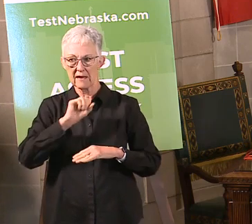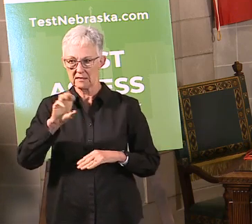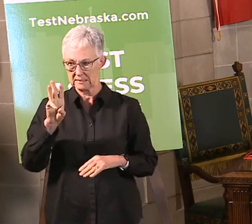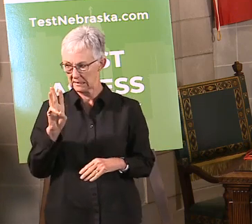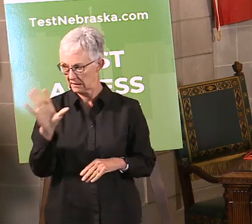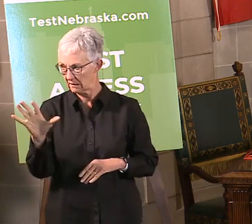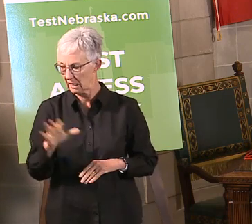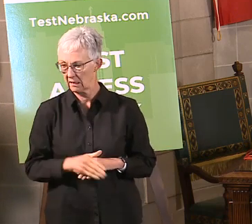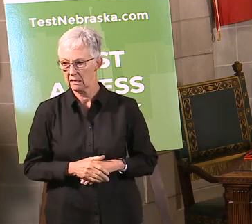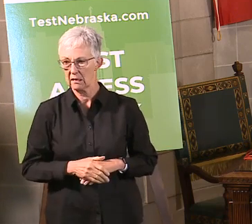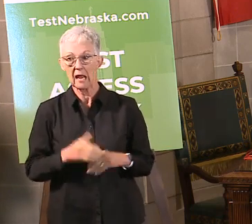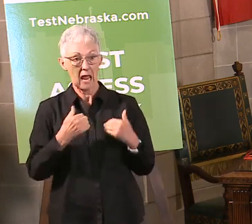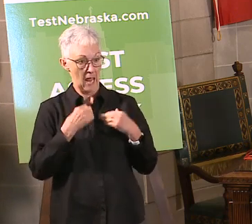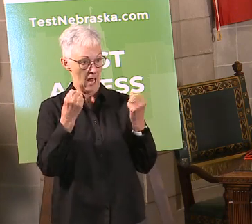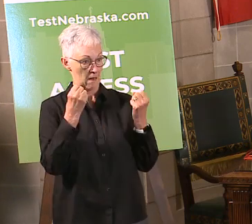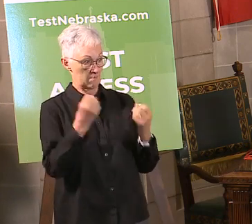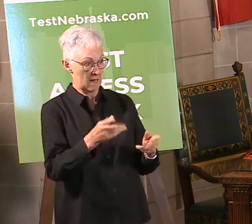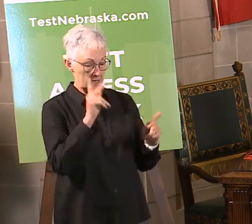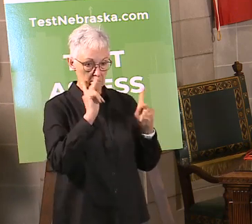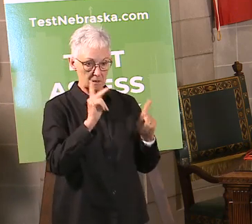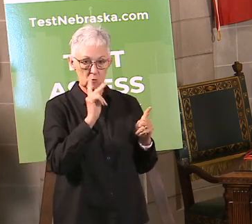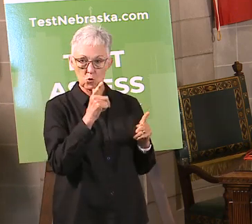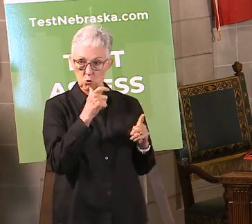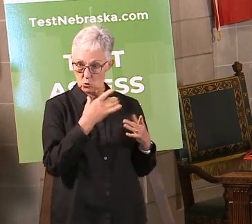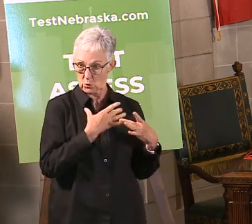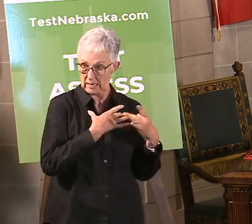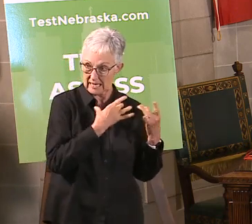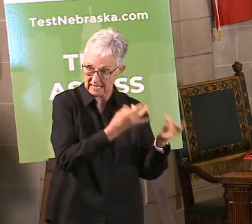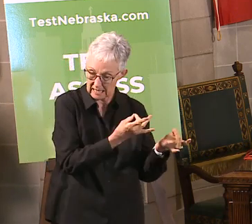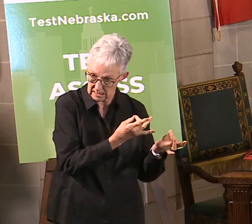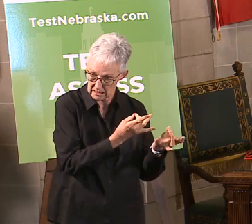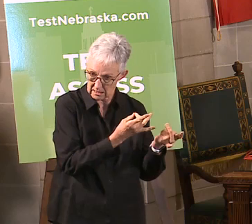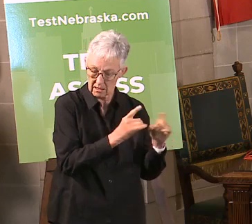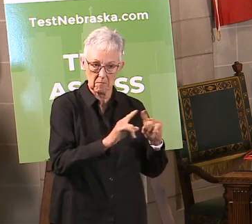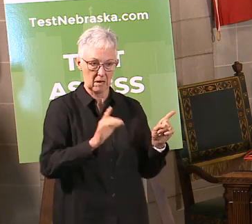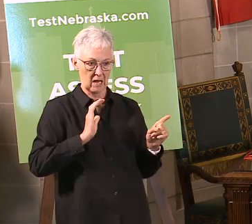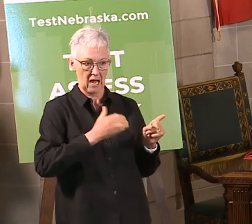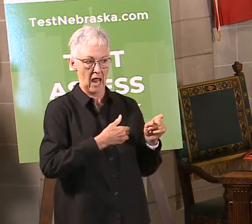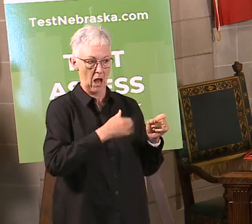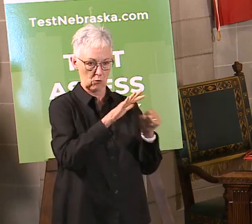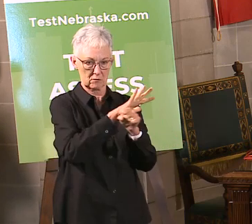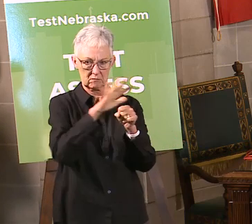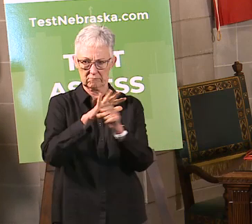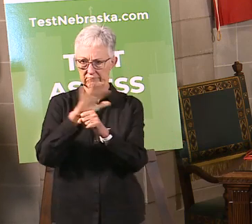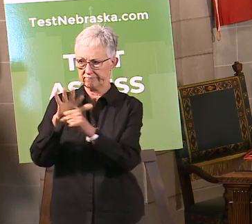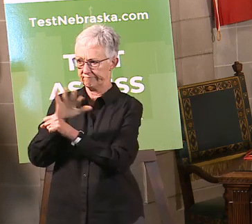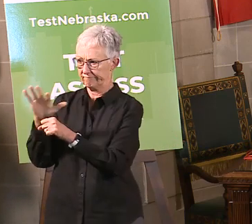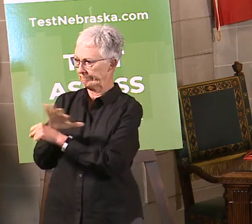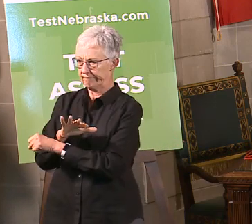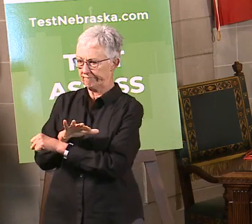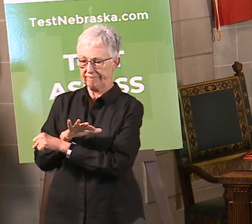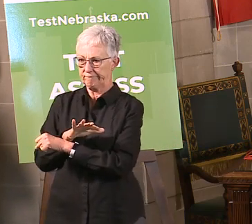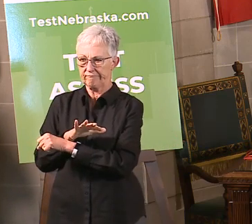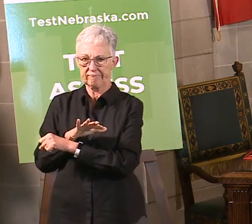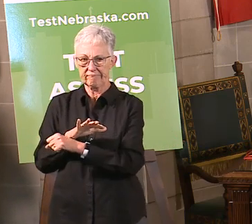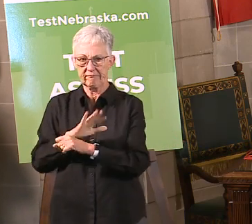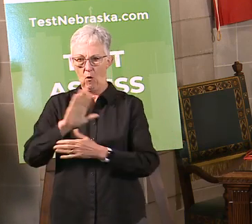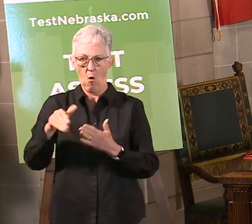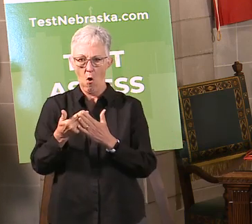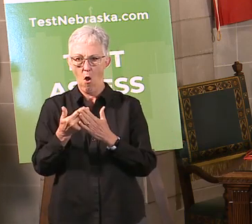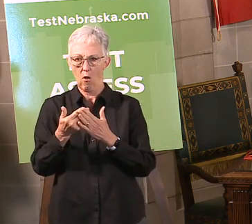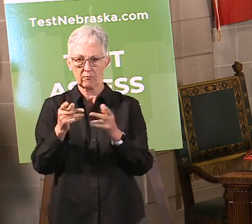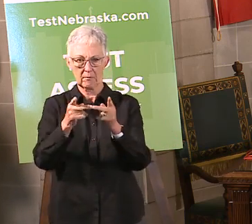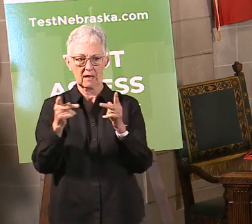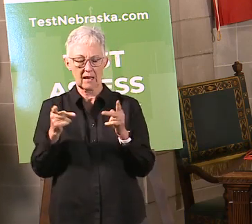We had lots of people who were interested, but it also did fill up all the slots in places like Lincoln and Omaha, so there were not